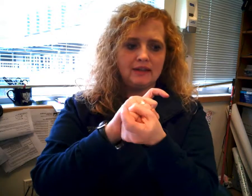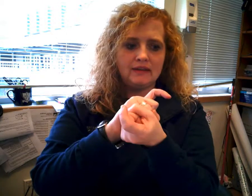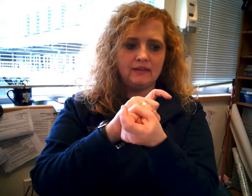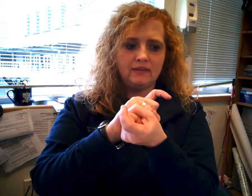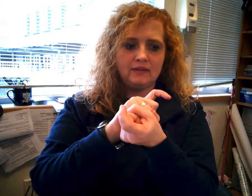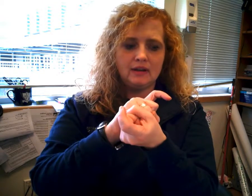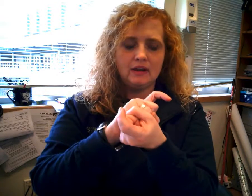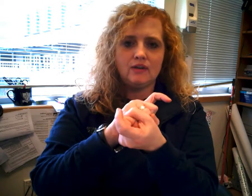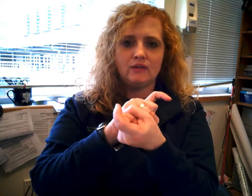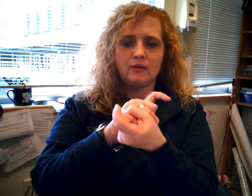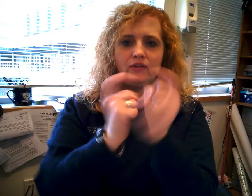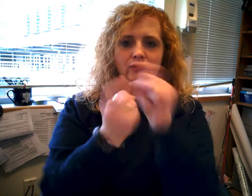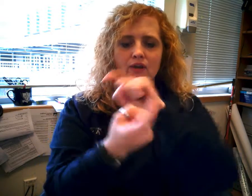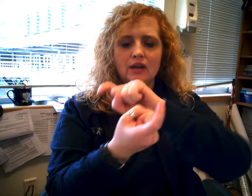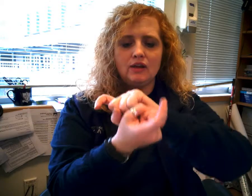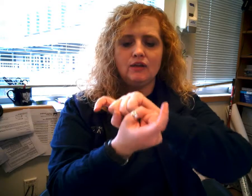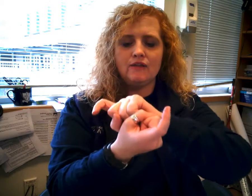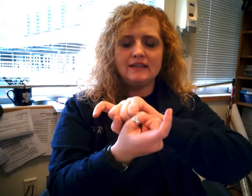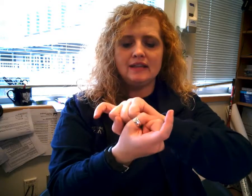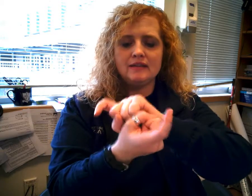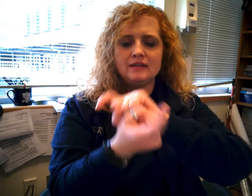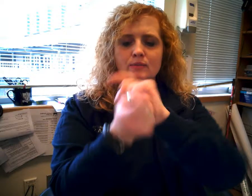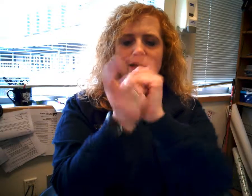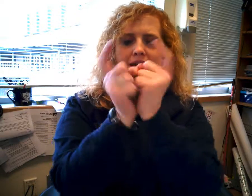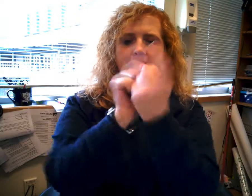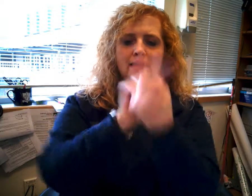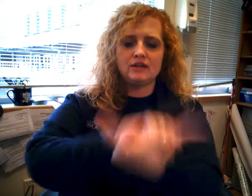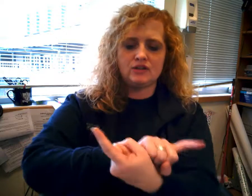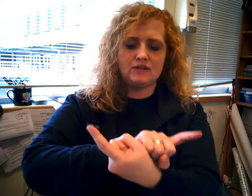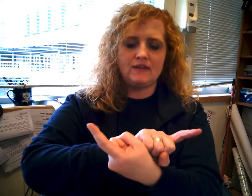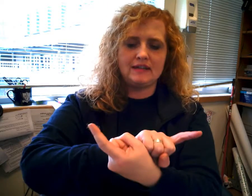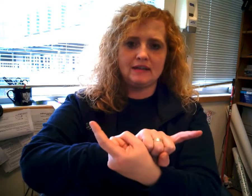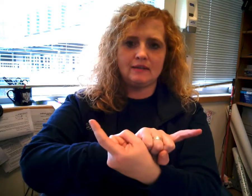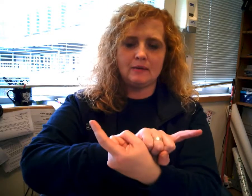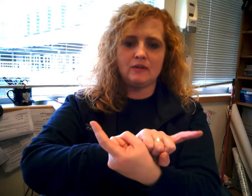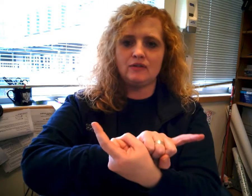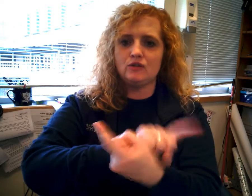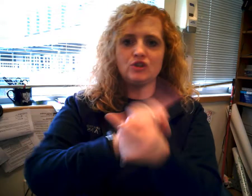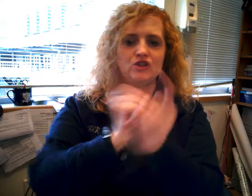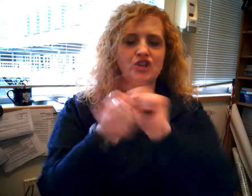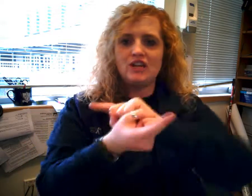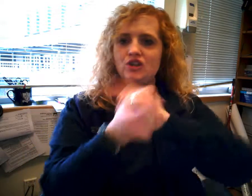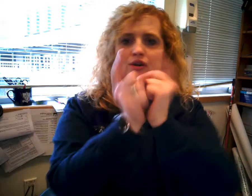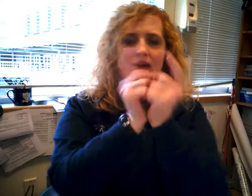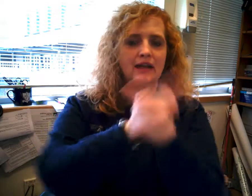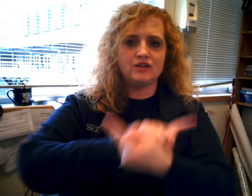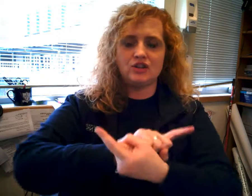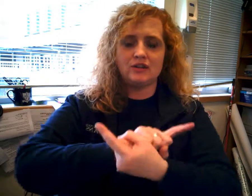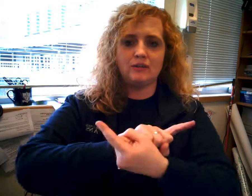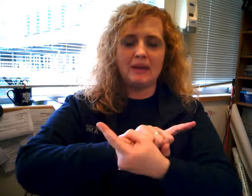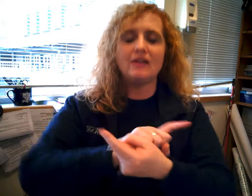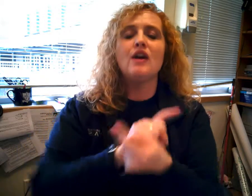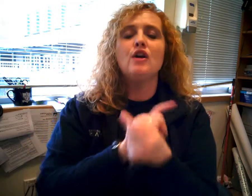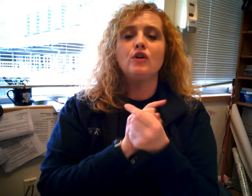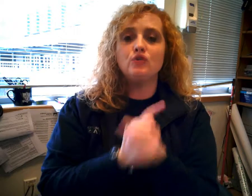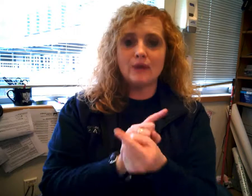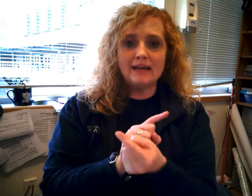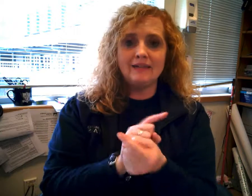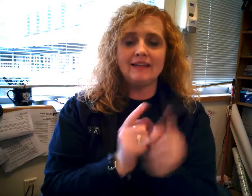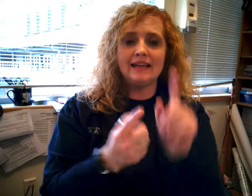this. So it's, you're facing this way and it's facing the, it's, you're just changing your hand in space. Translate